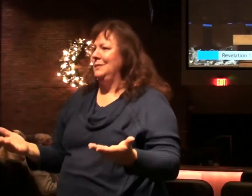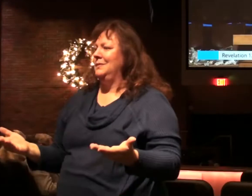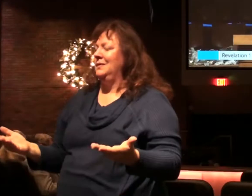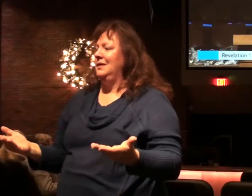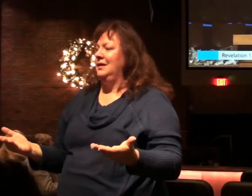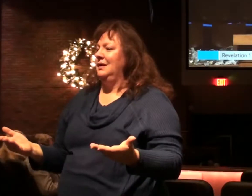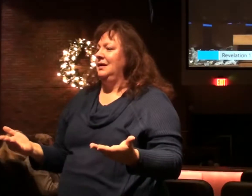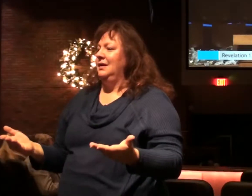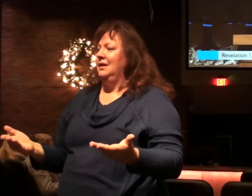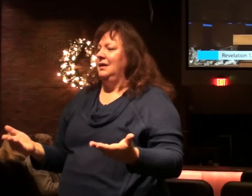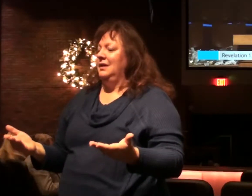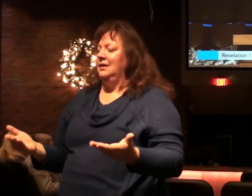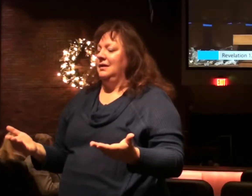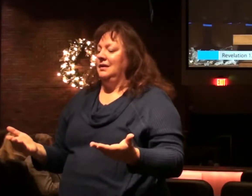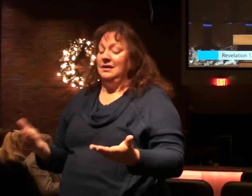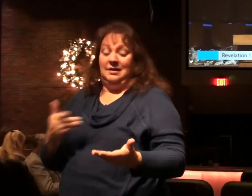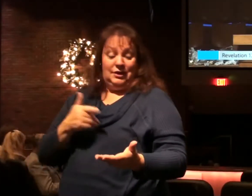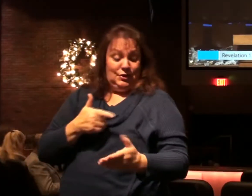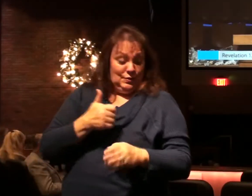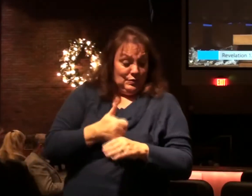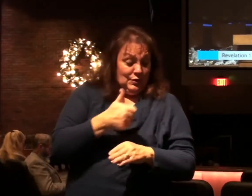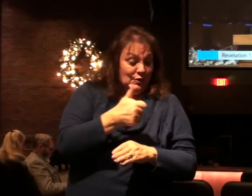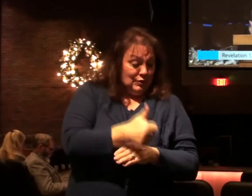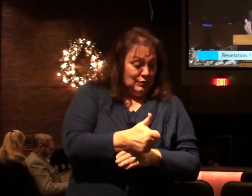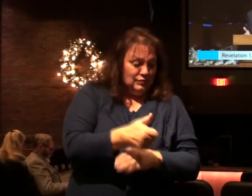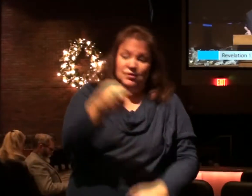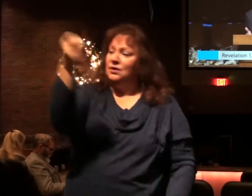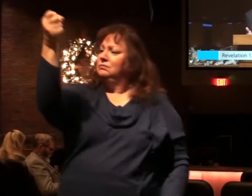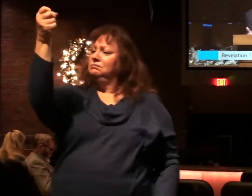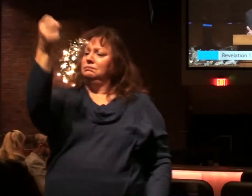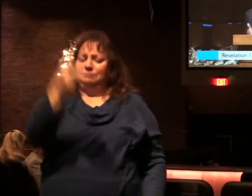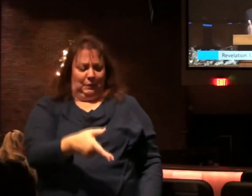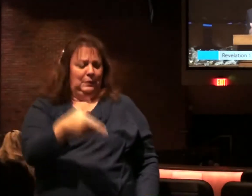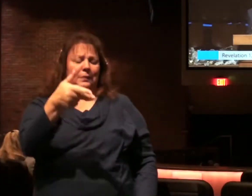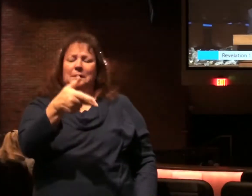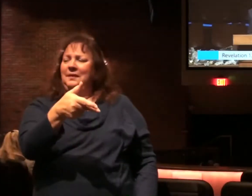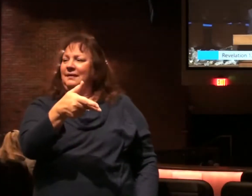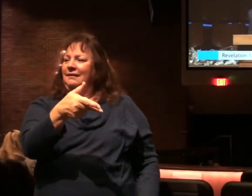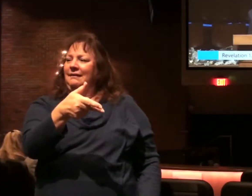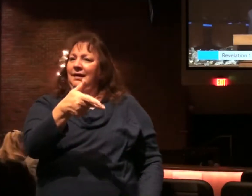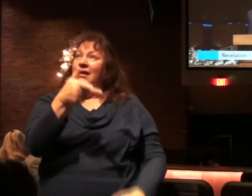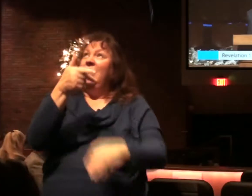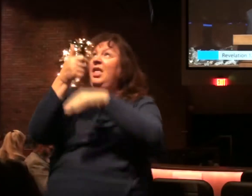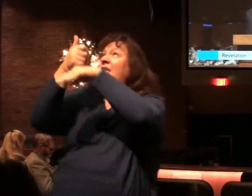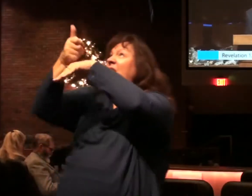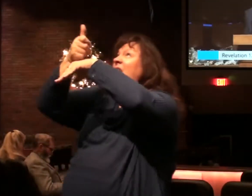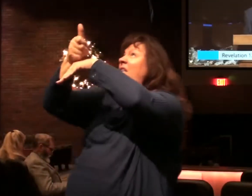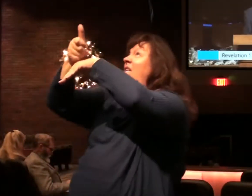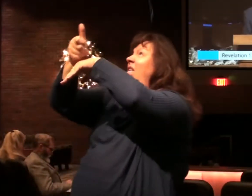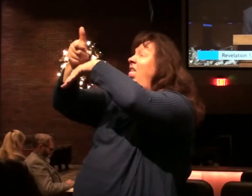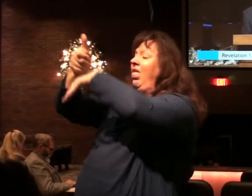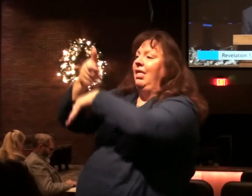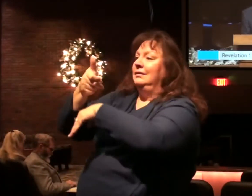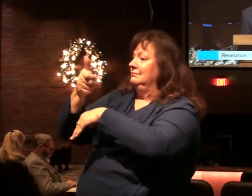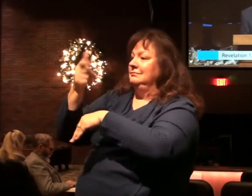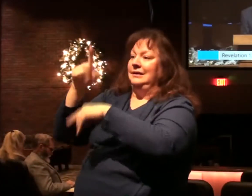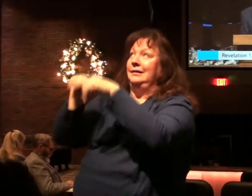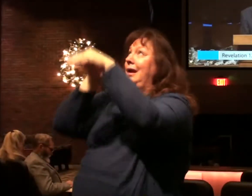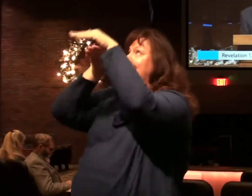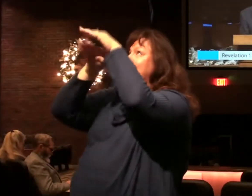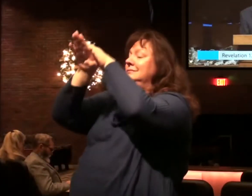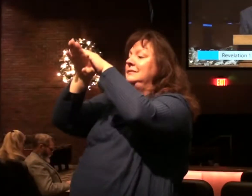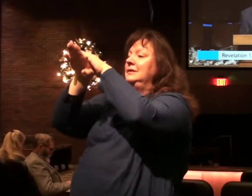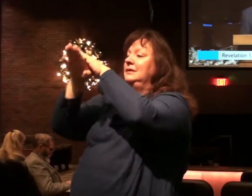For the accuser of our brethren has been thrown down, who accuses them before our God day